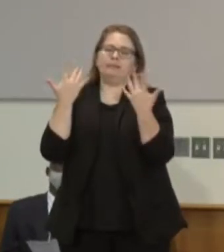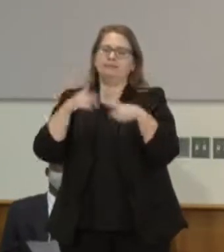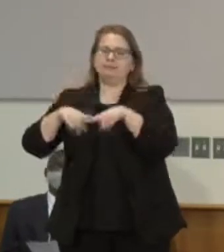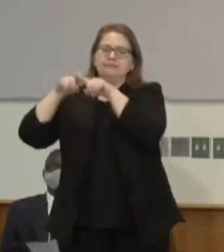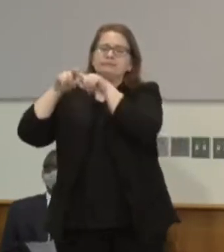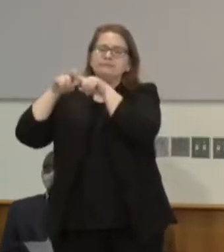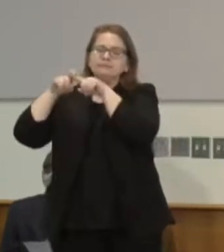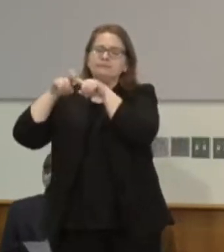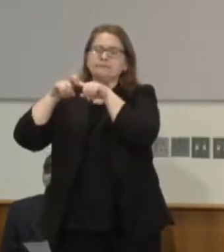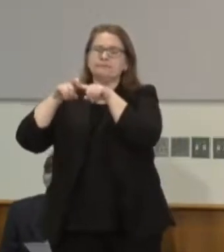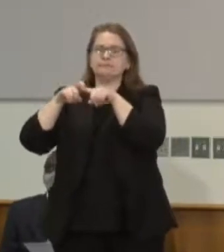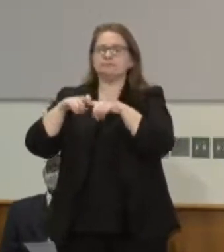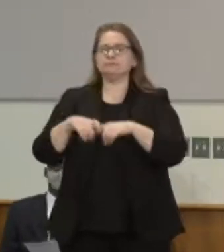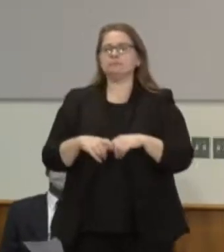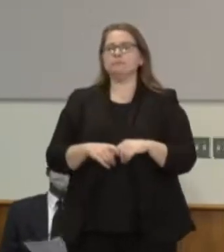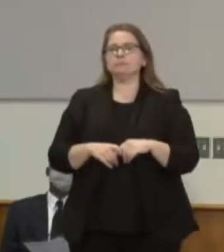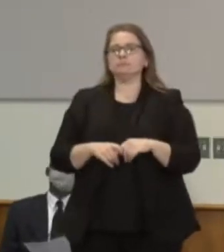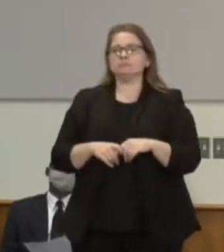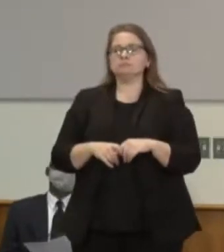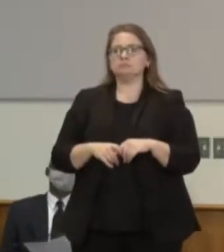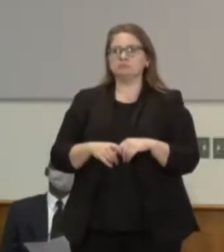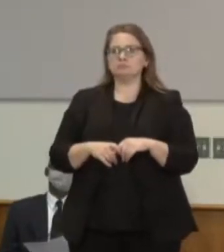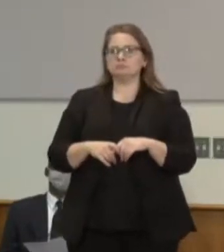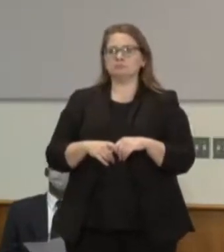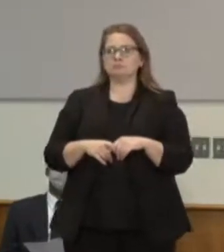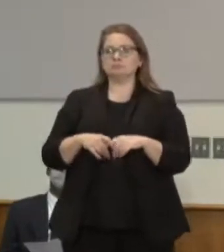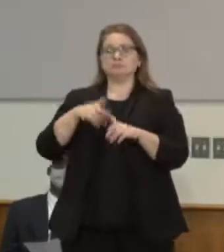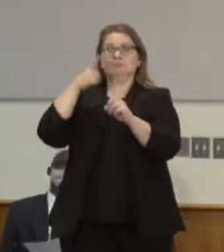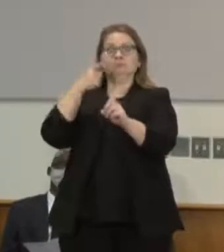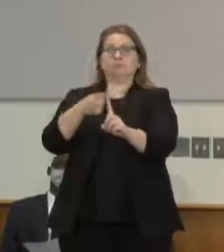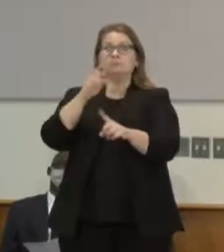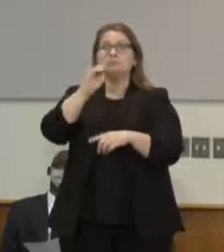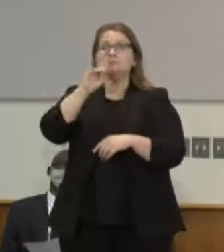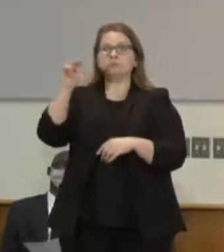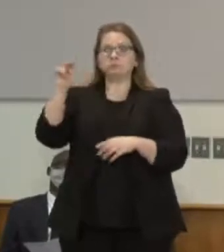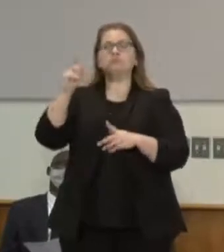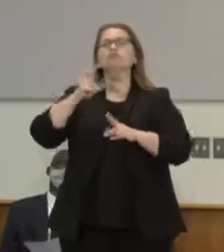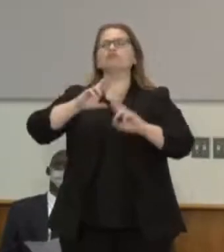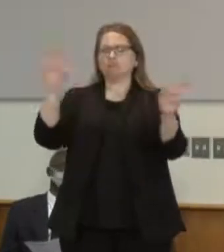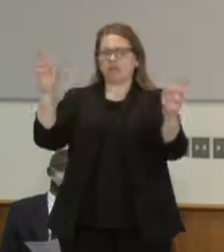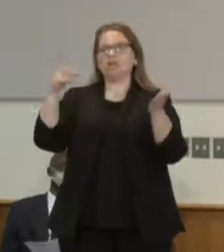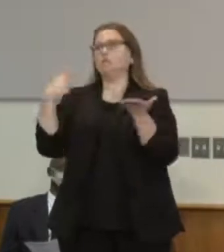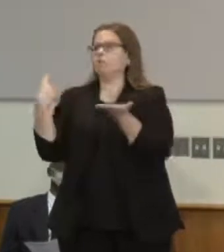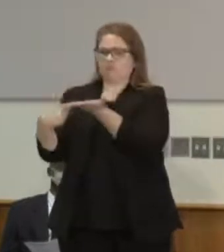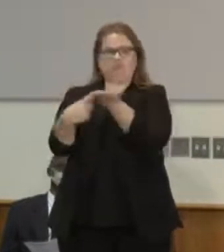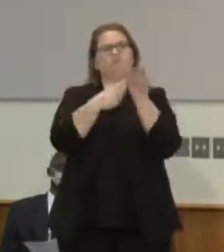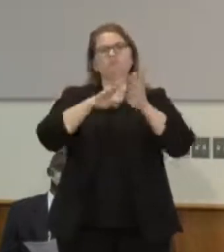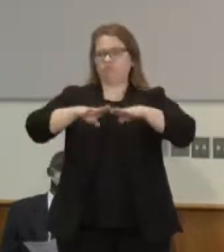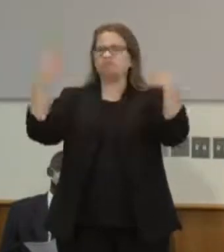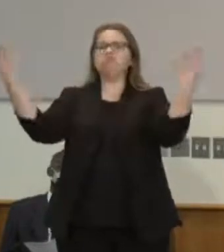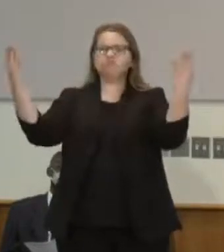say that Minnesota is ready for this conversation it is clear in this moment